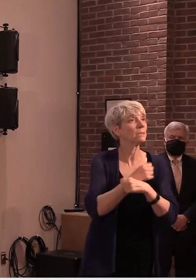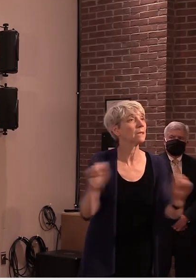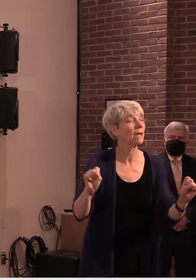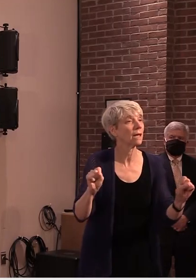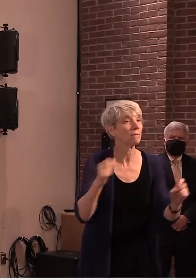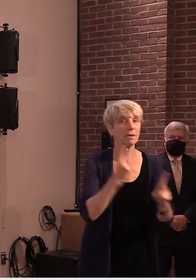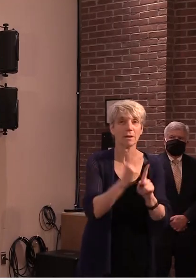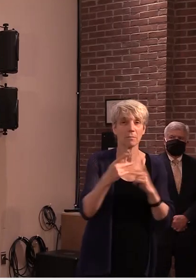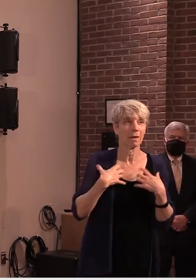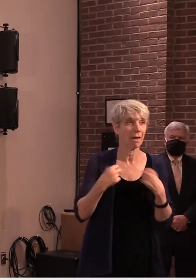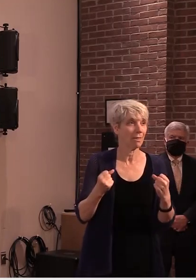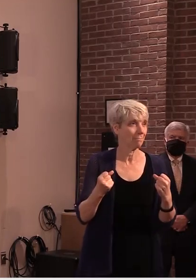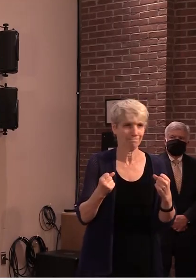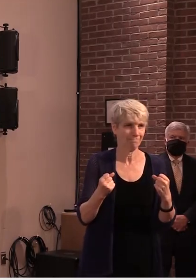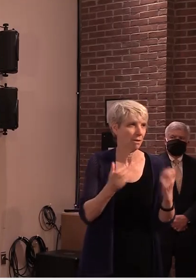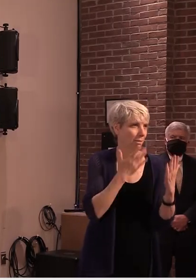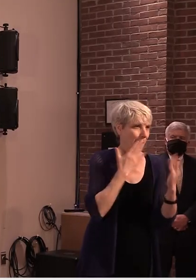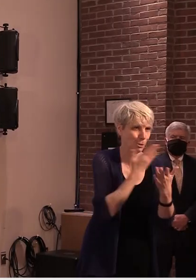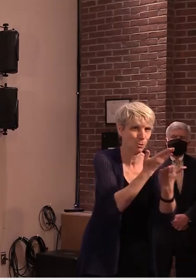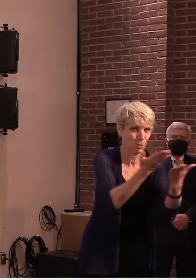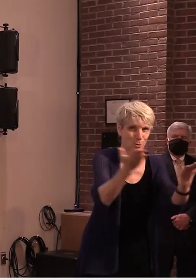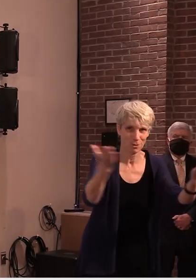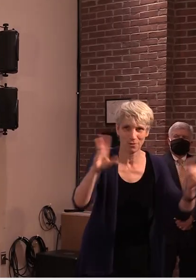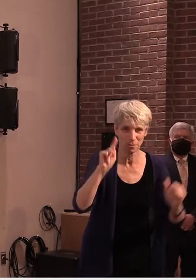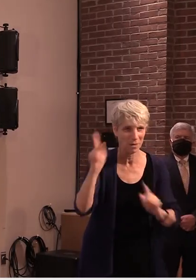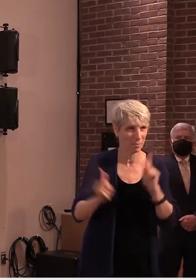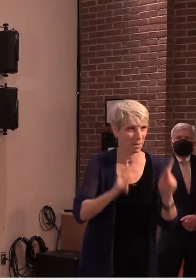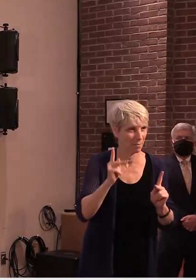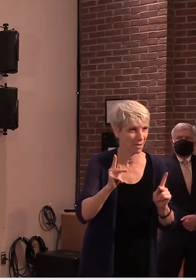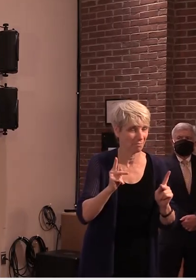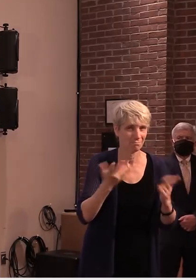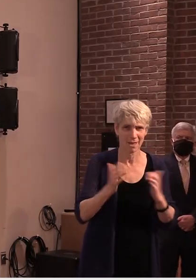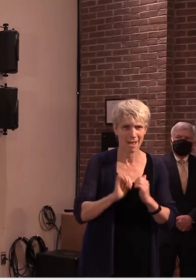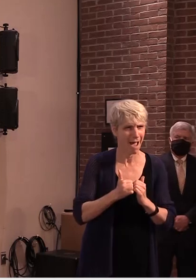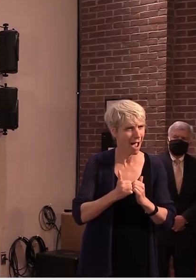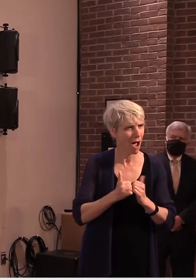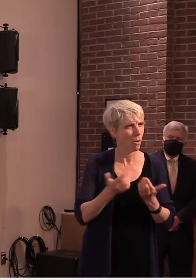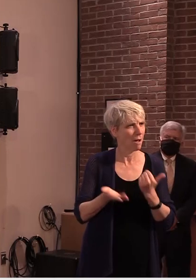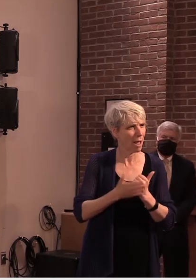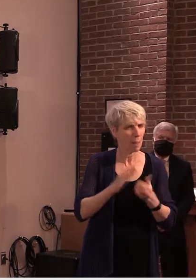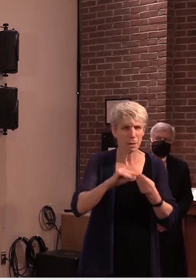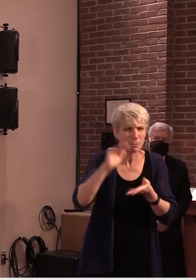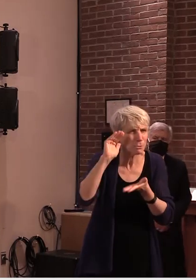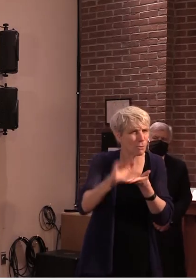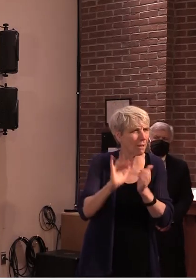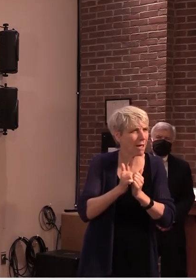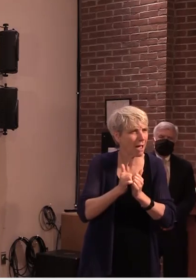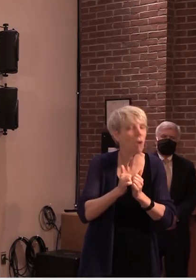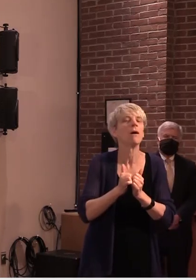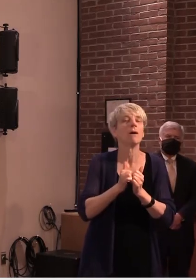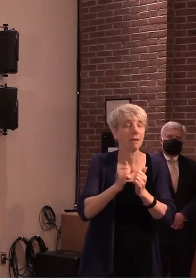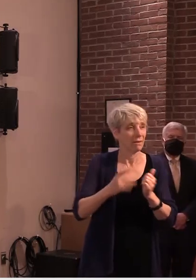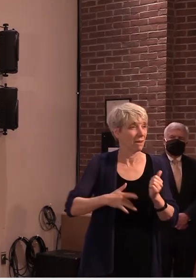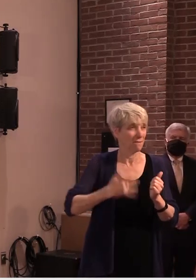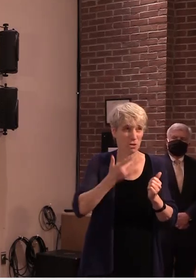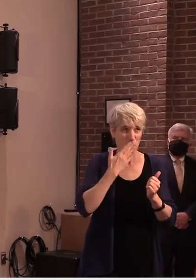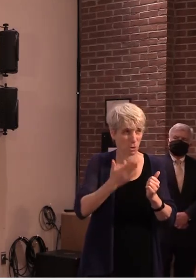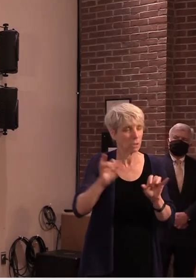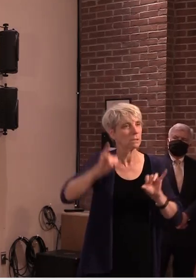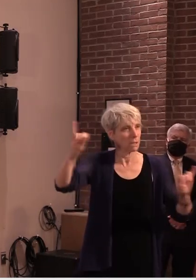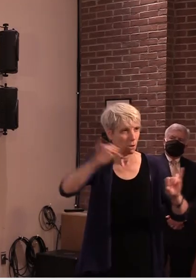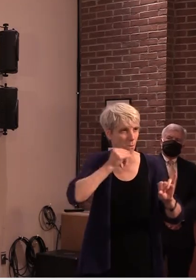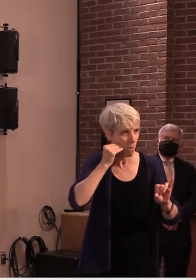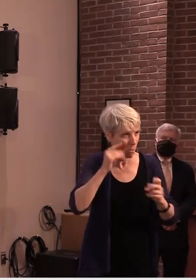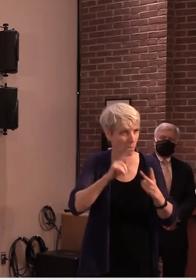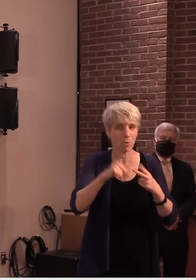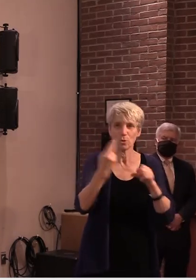that vermonters did that by staying home whenever possible by wearing masks in public and